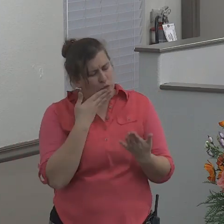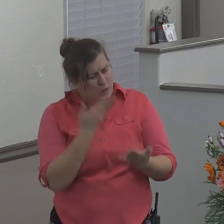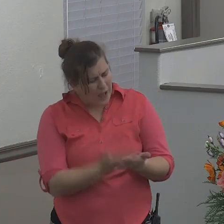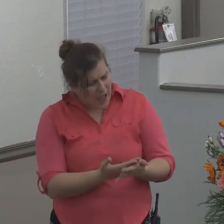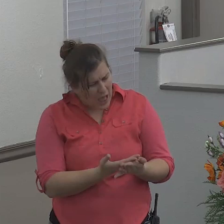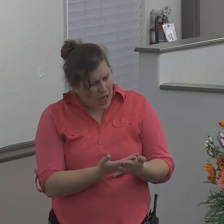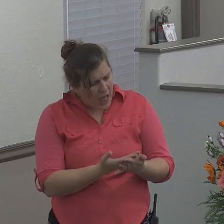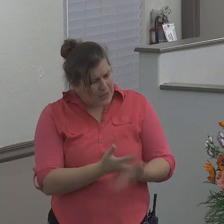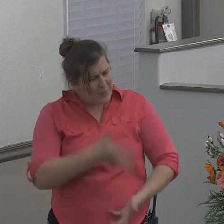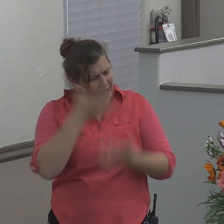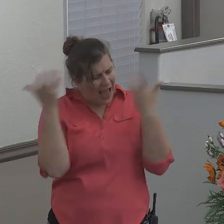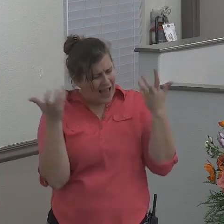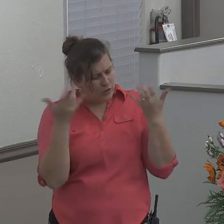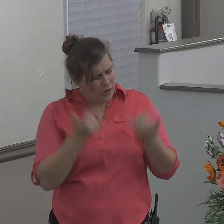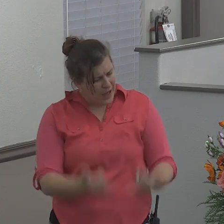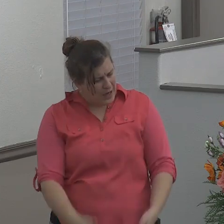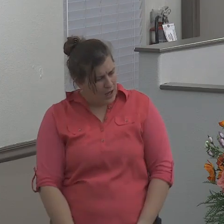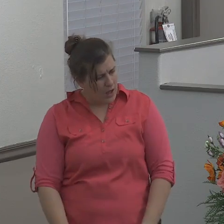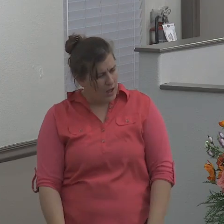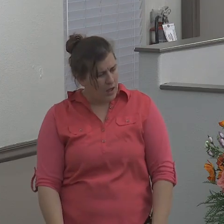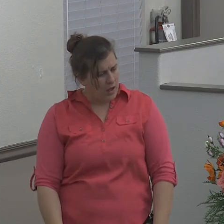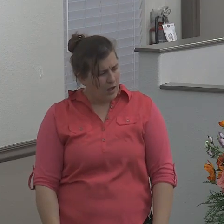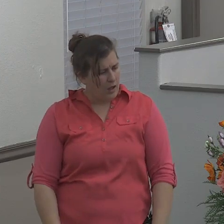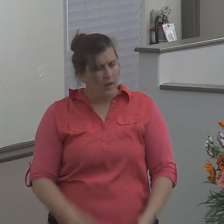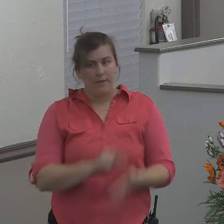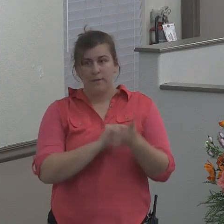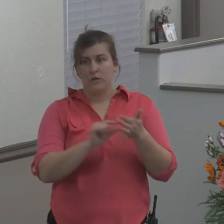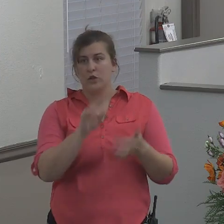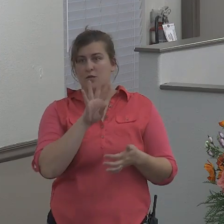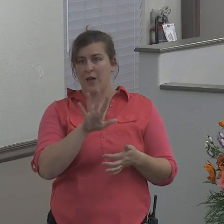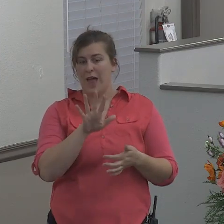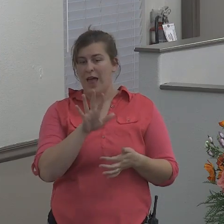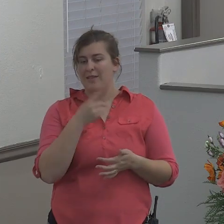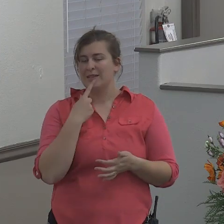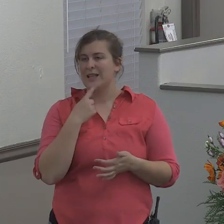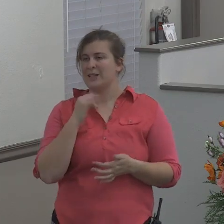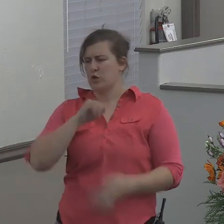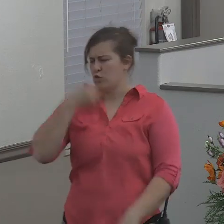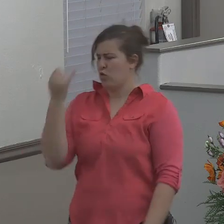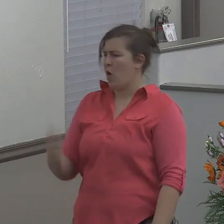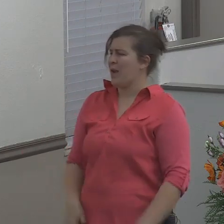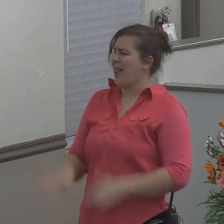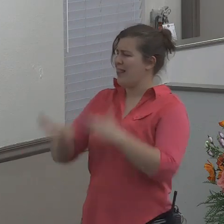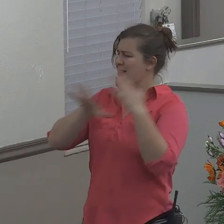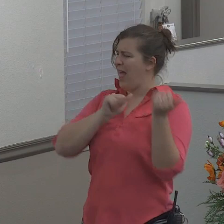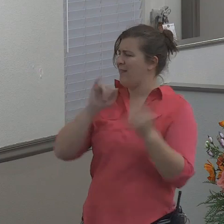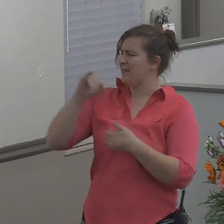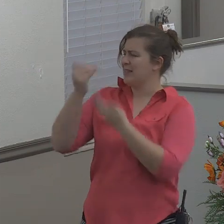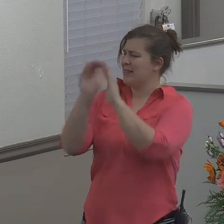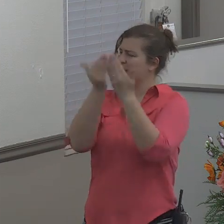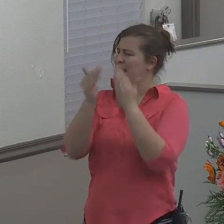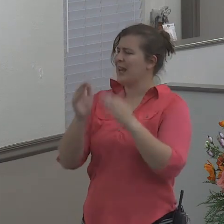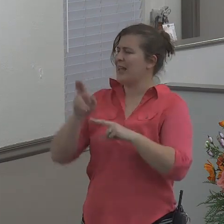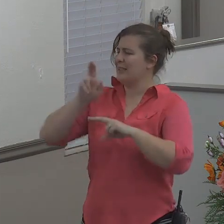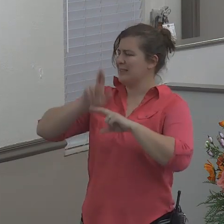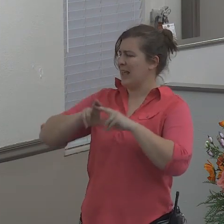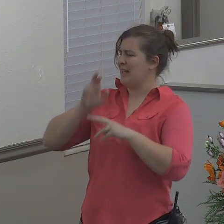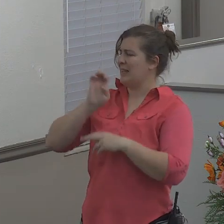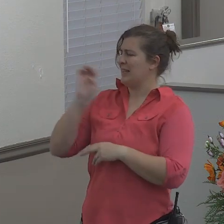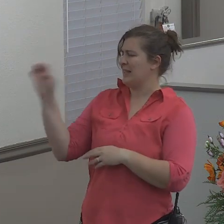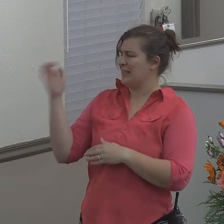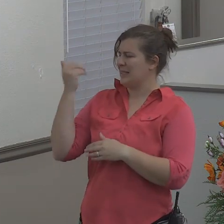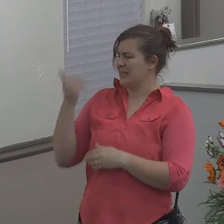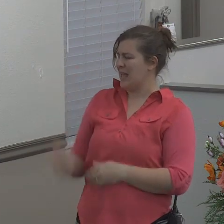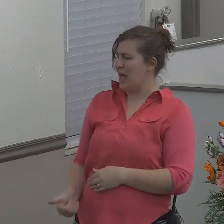to be angry in verse 5 it says so Jonah went out of the city and sat on the east side of the city